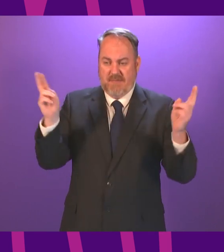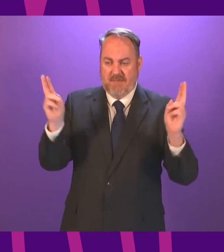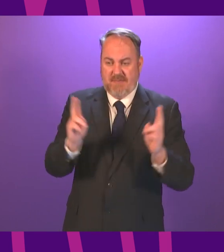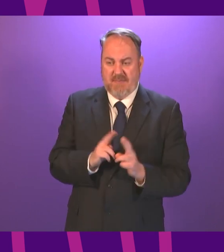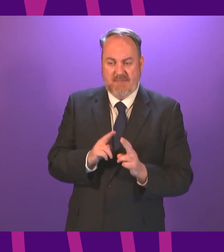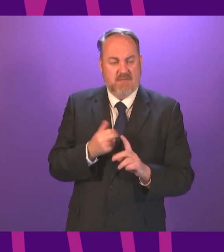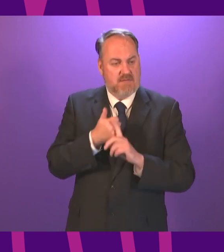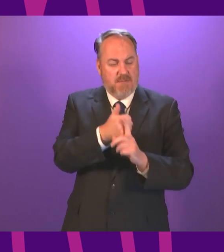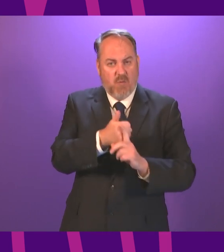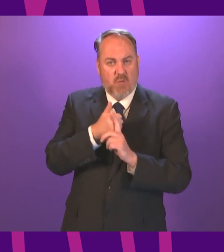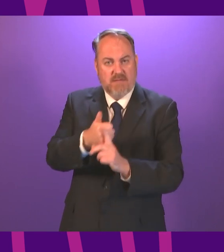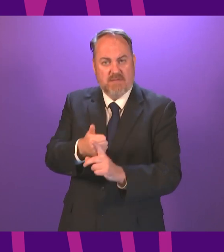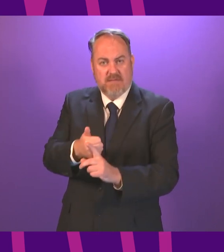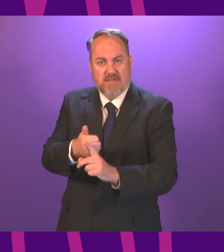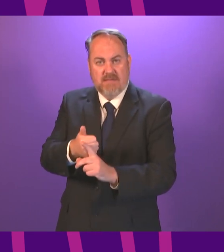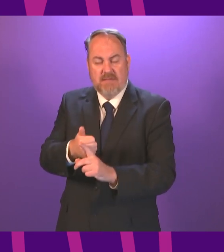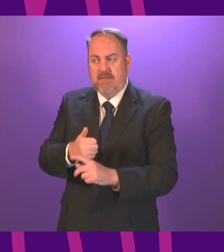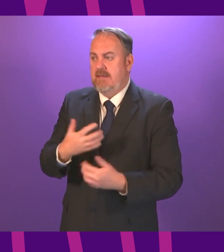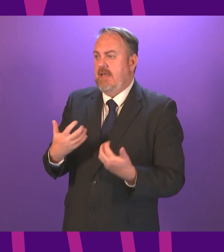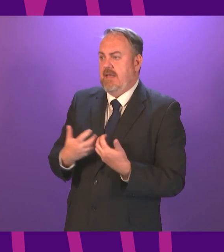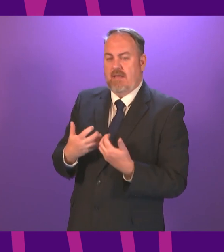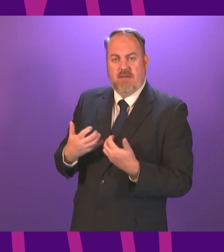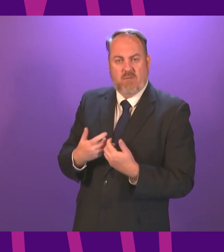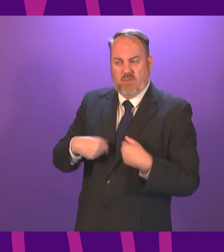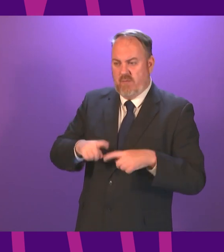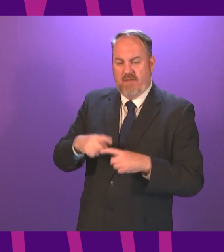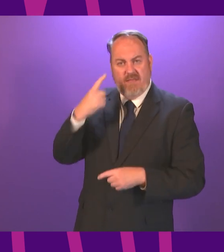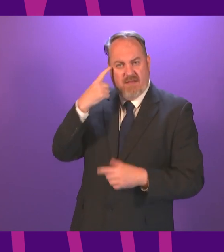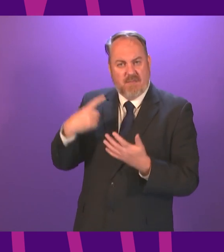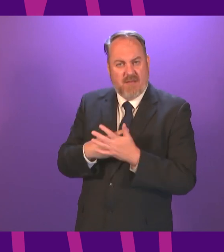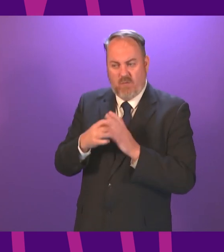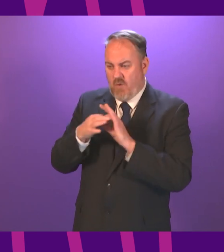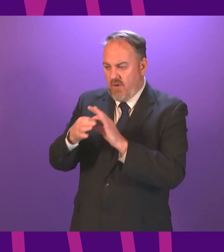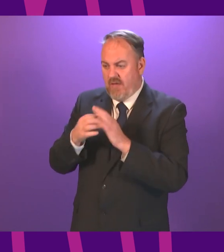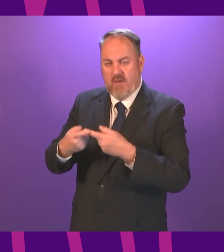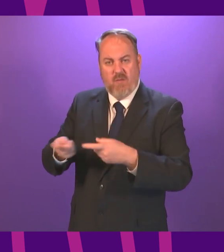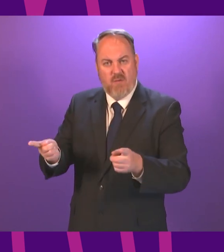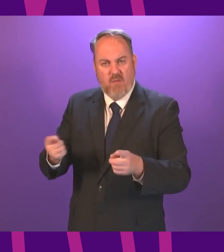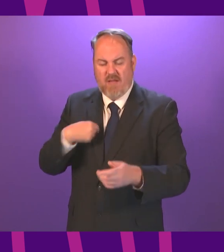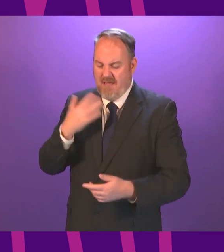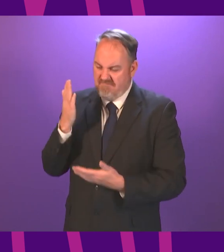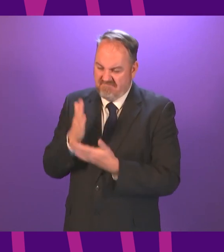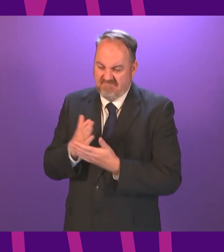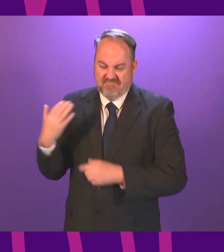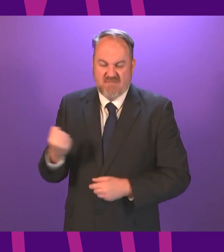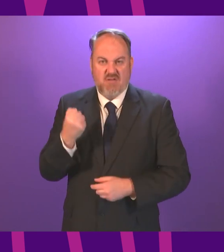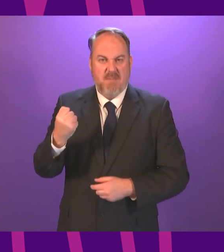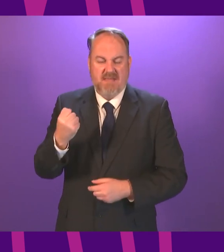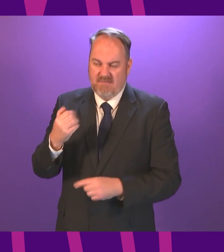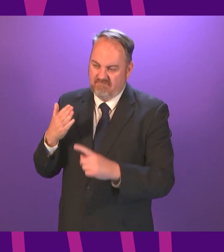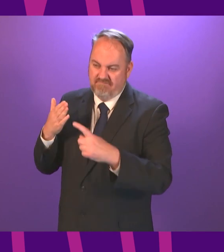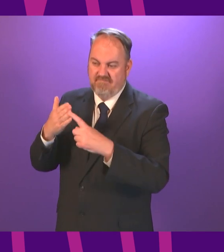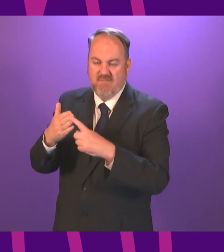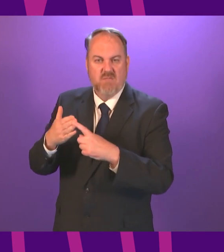motion we will be reaching out across parties in the chamber and I am determined to help build a consensus around